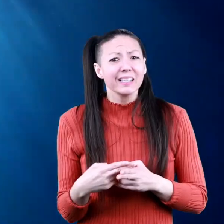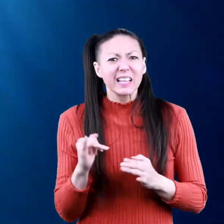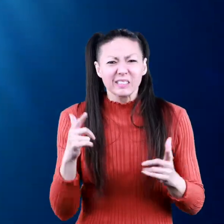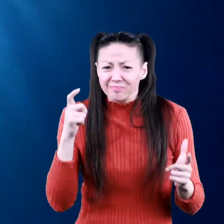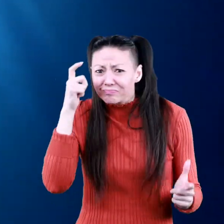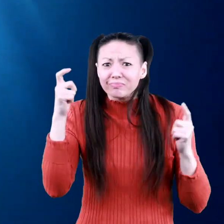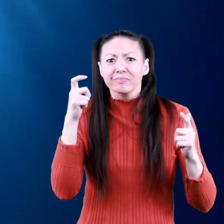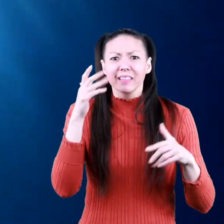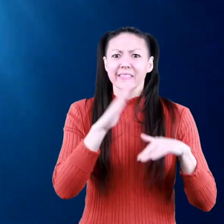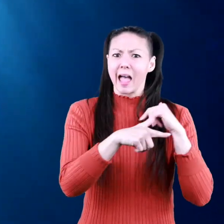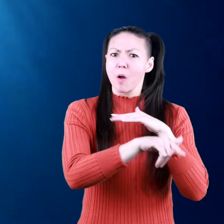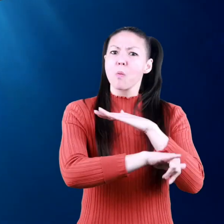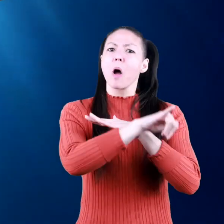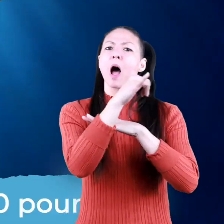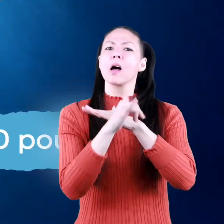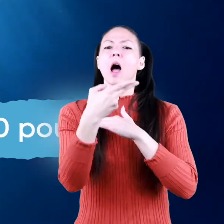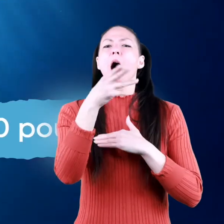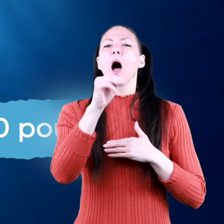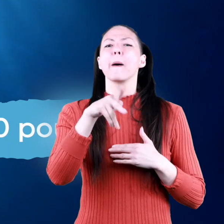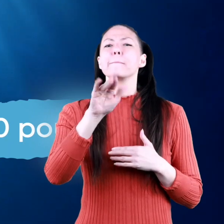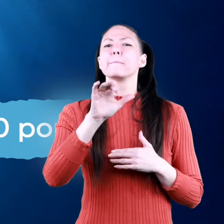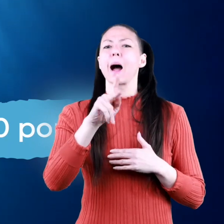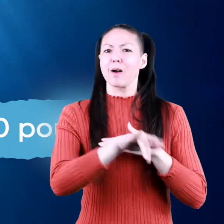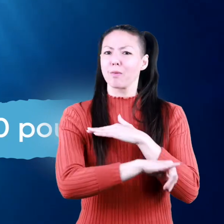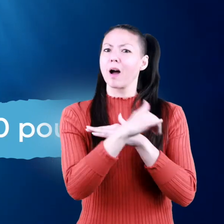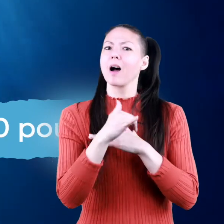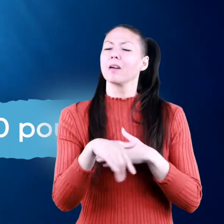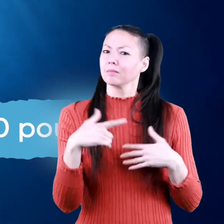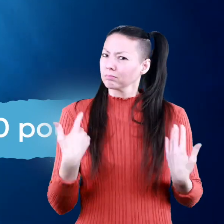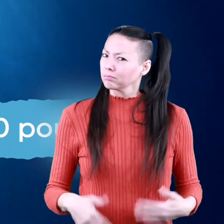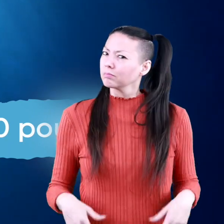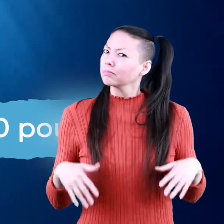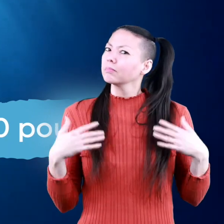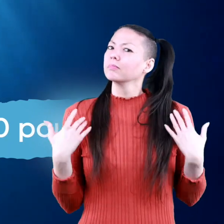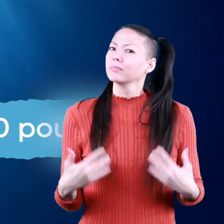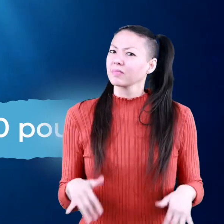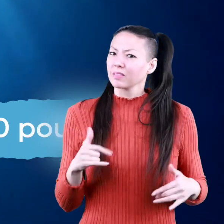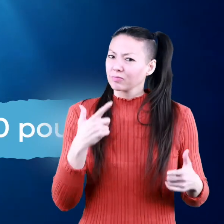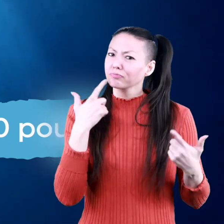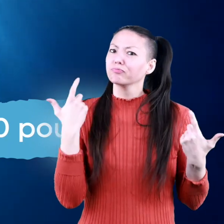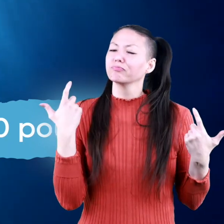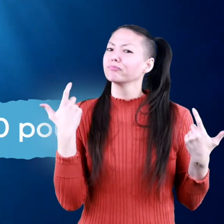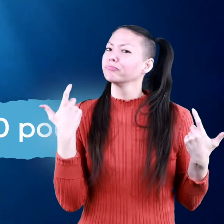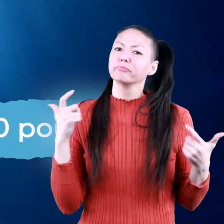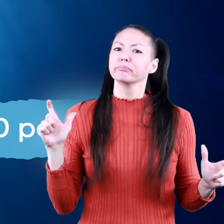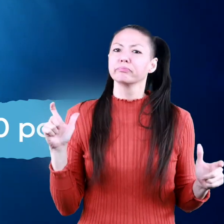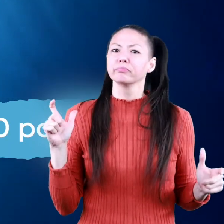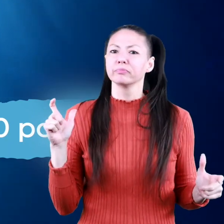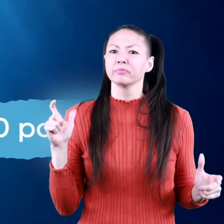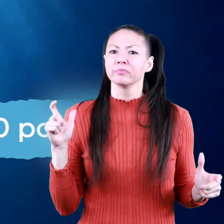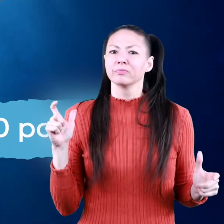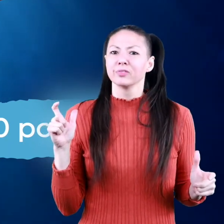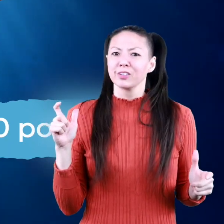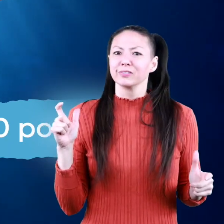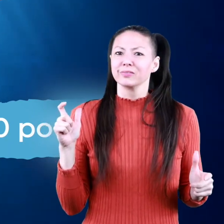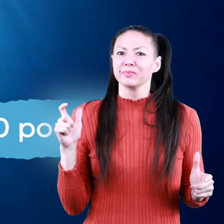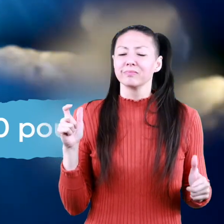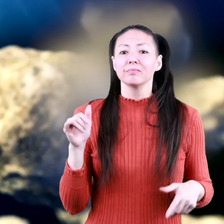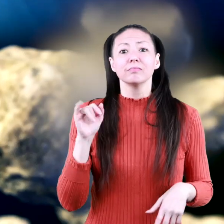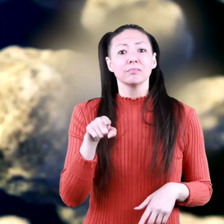Even bigger than a humpback whale! Wow, that is large! Even